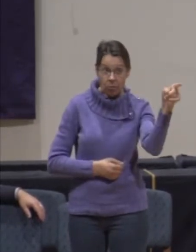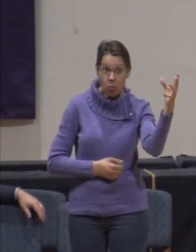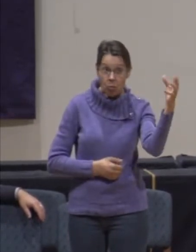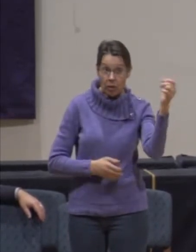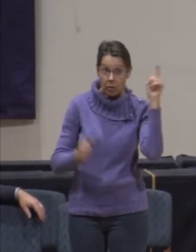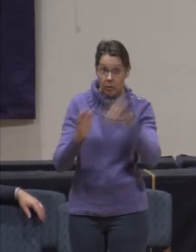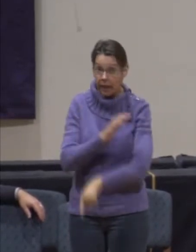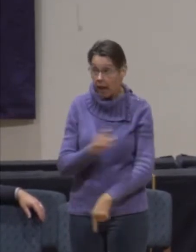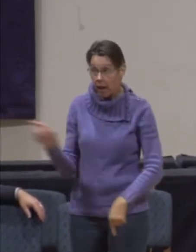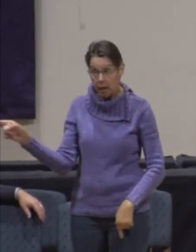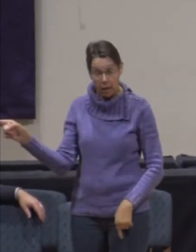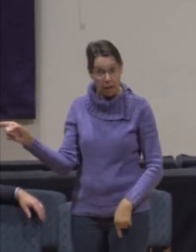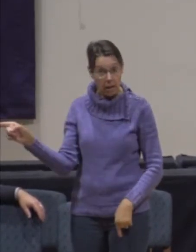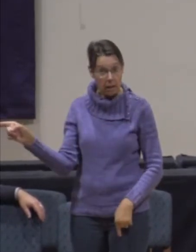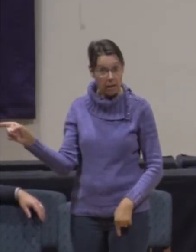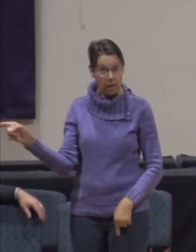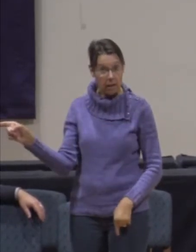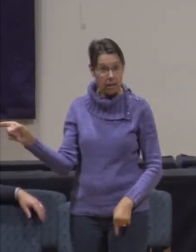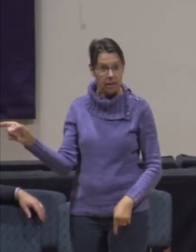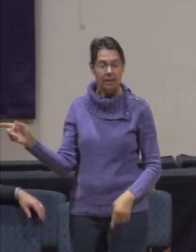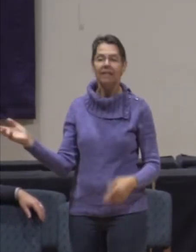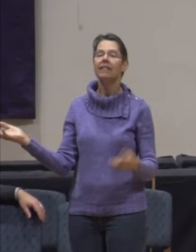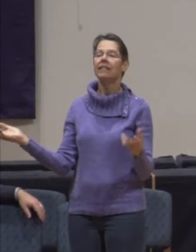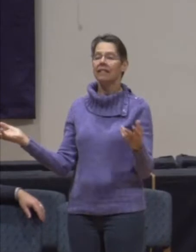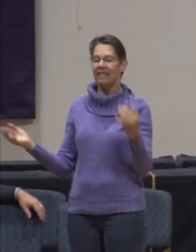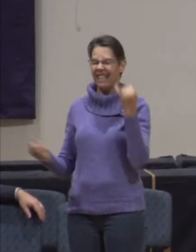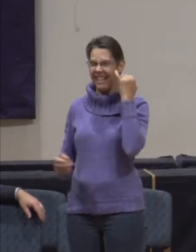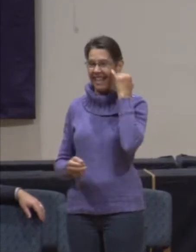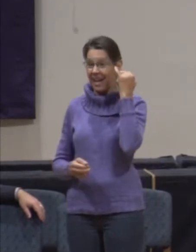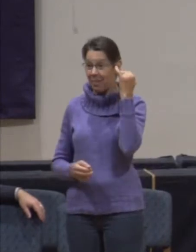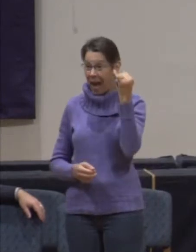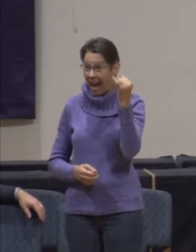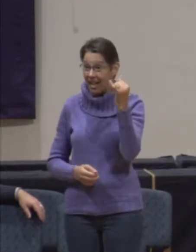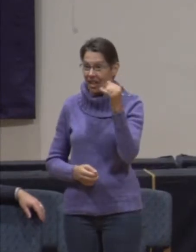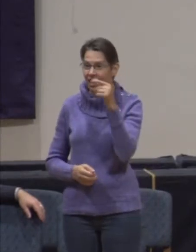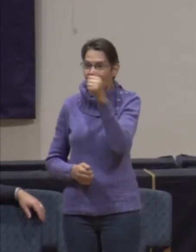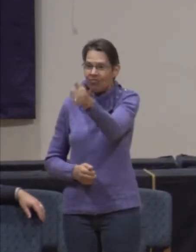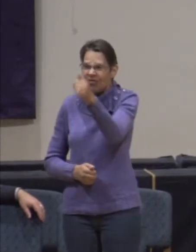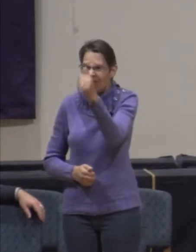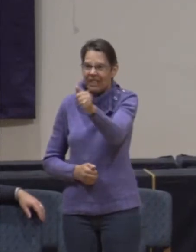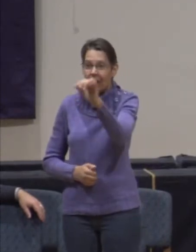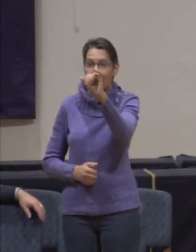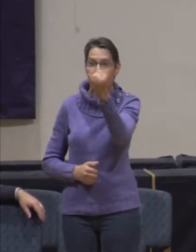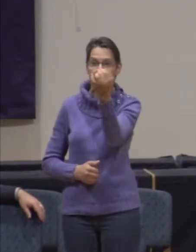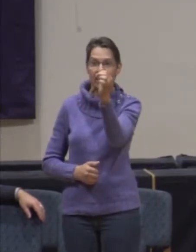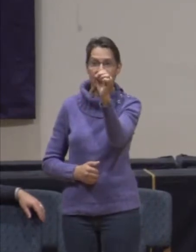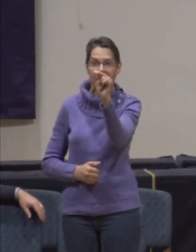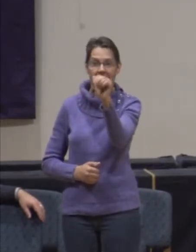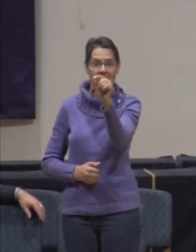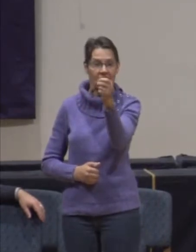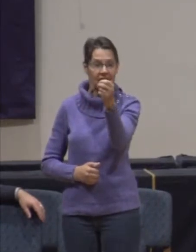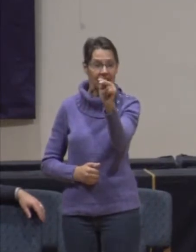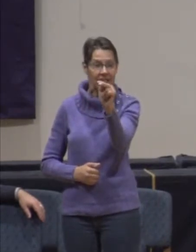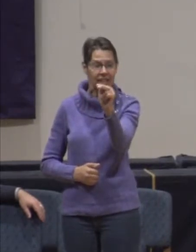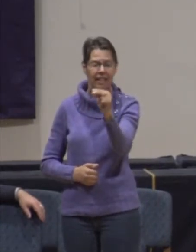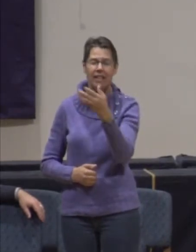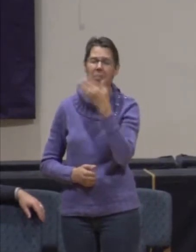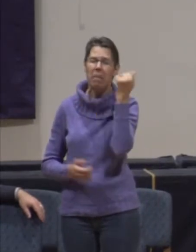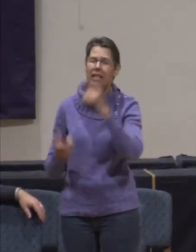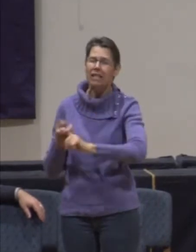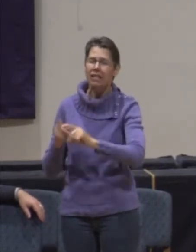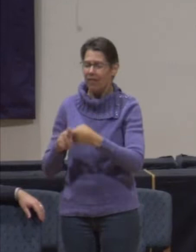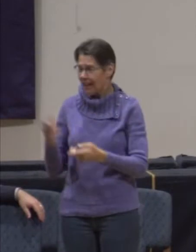David's life. And imagine standing in Jonathan's shoes with his best friend on one side and his